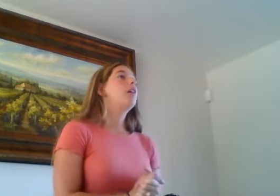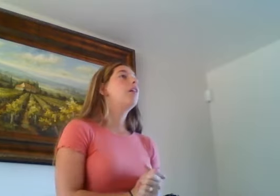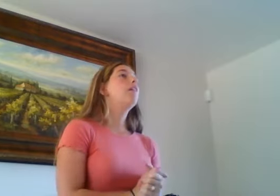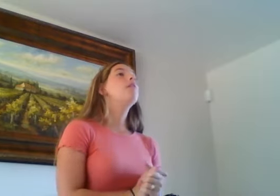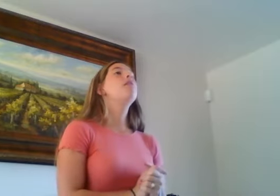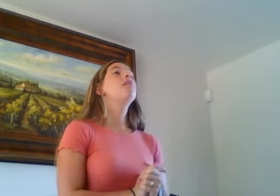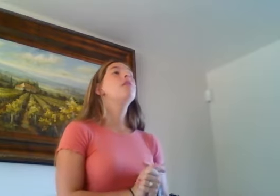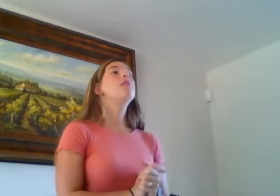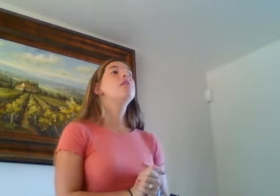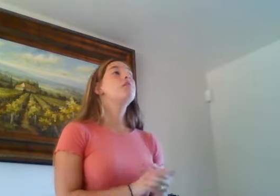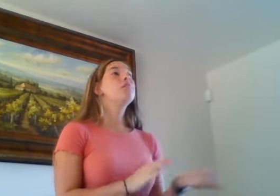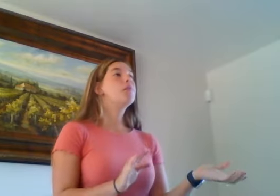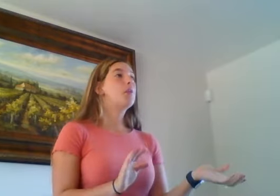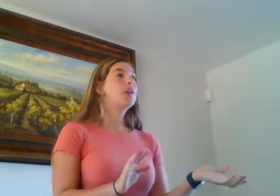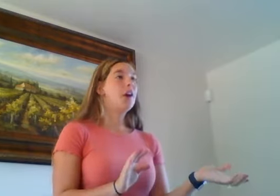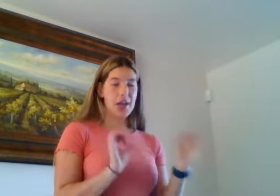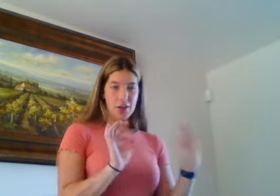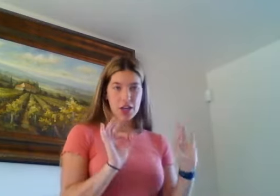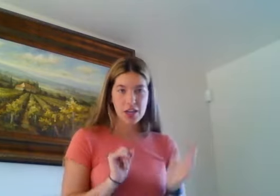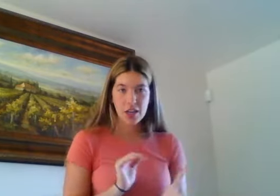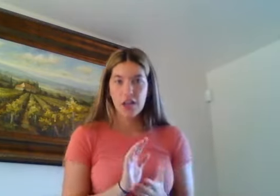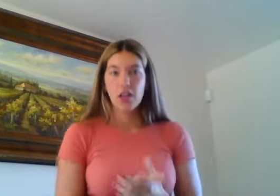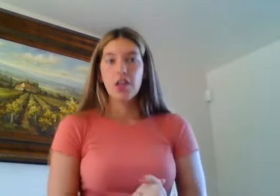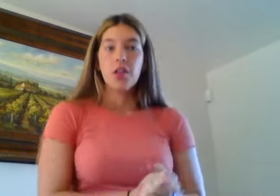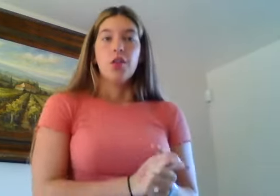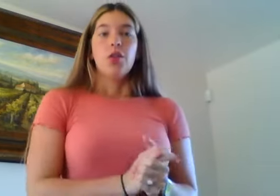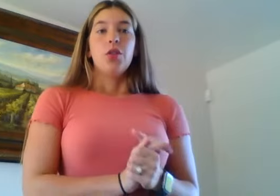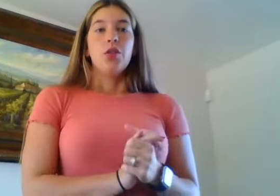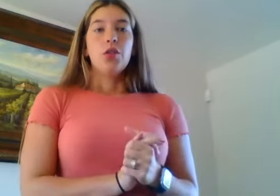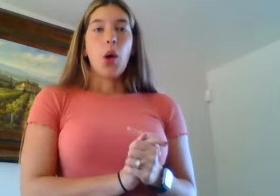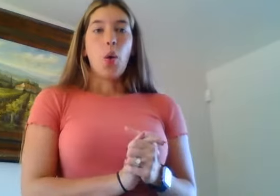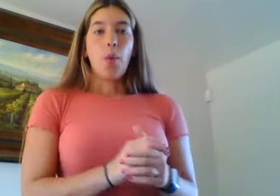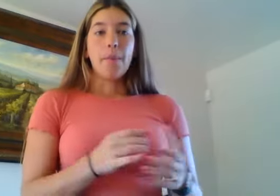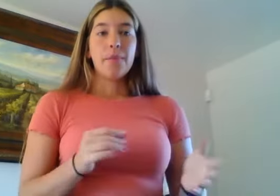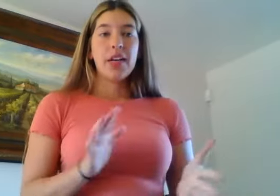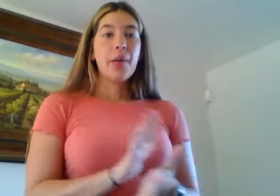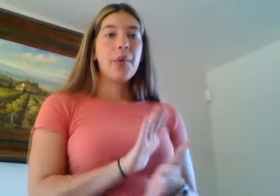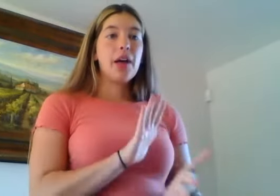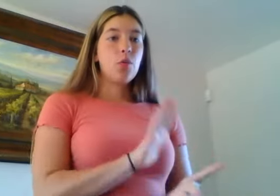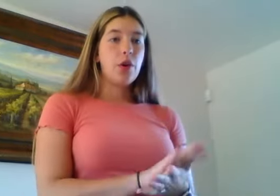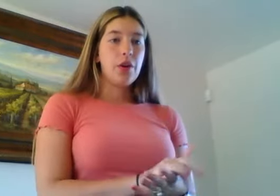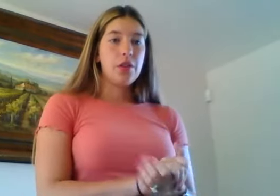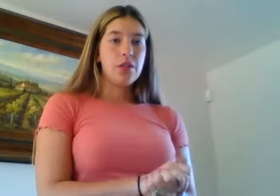no one? Okay, good. So, compound words.